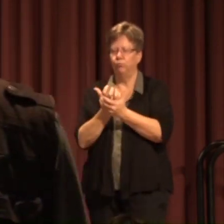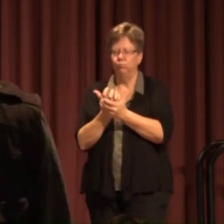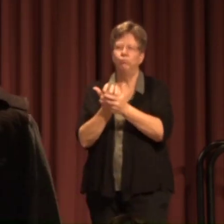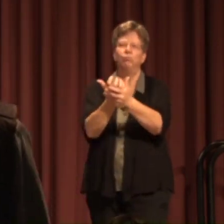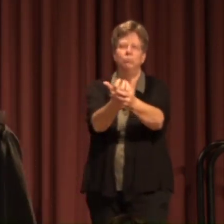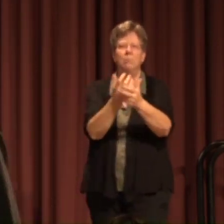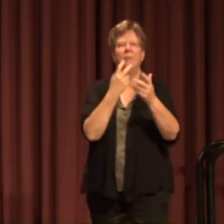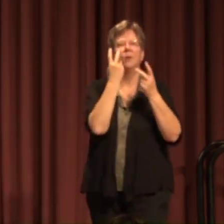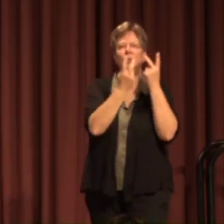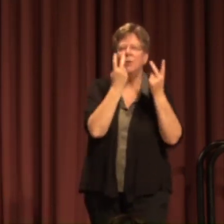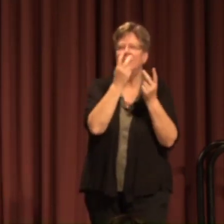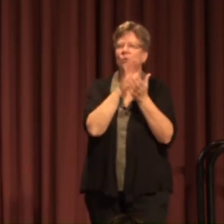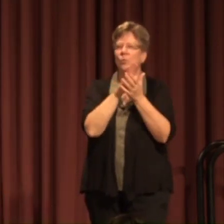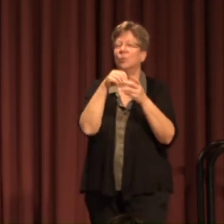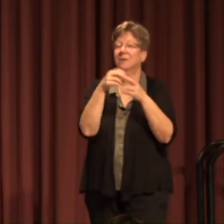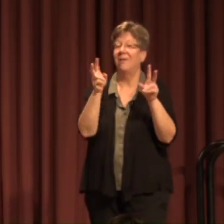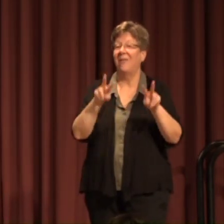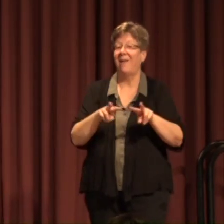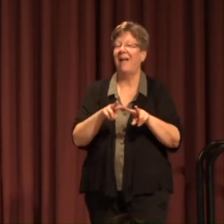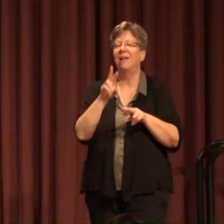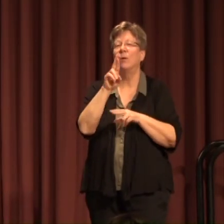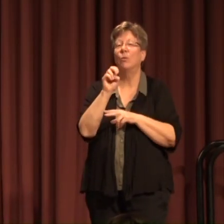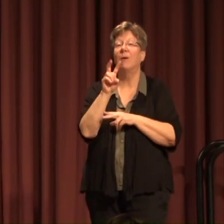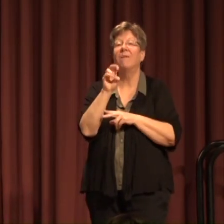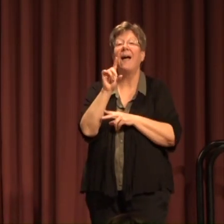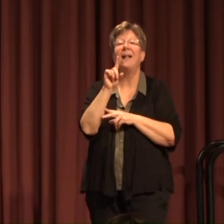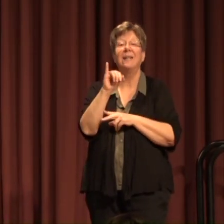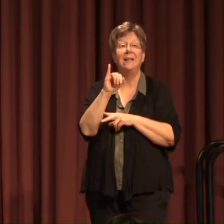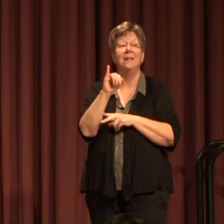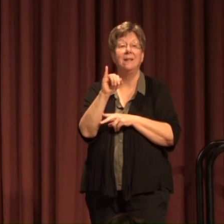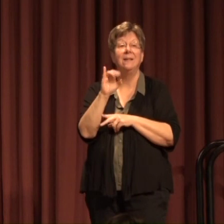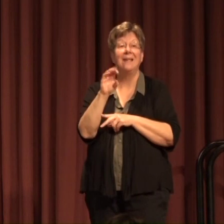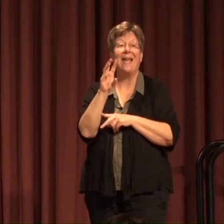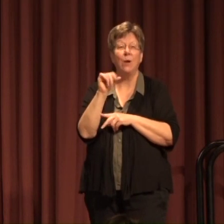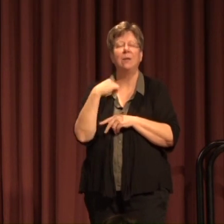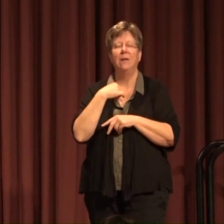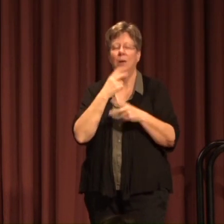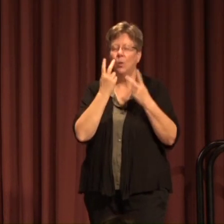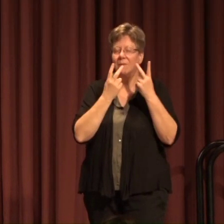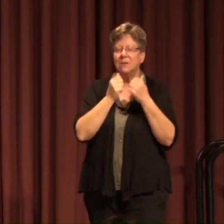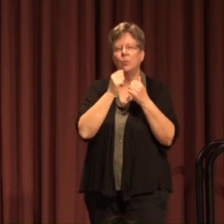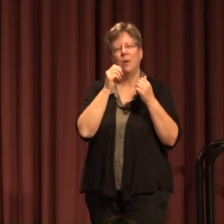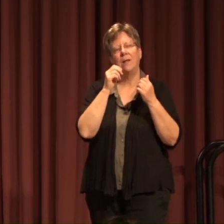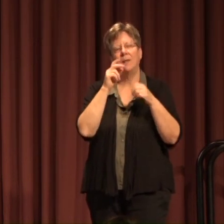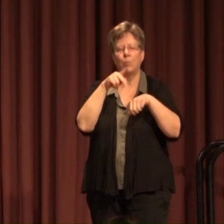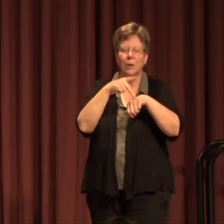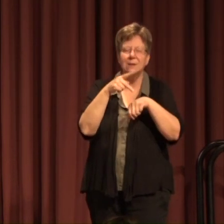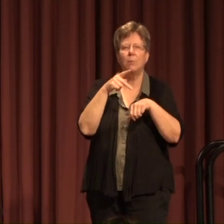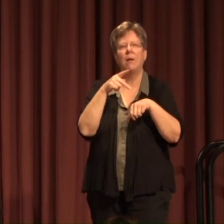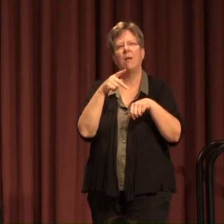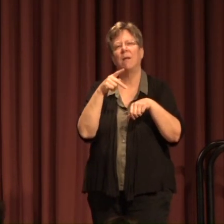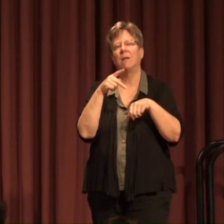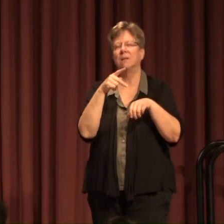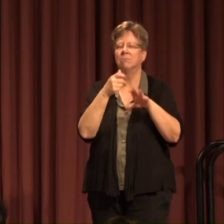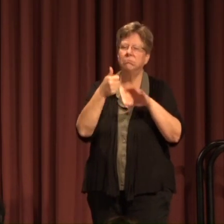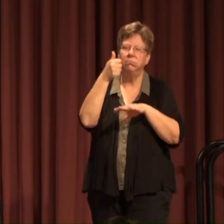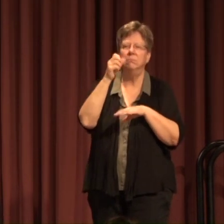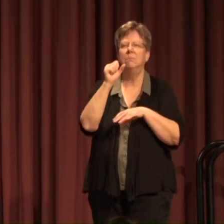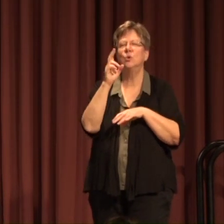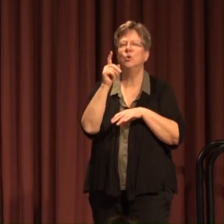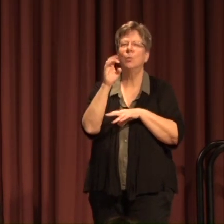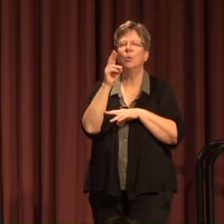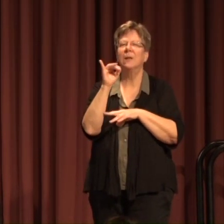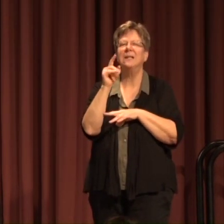schools in the valley Or Valley County And we visited with principals and superintendents And